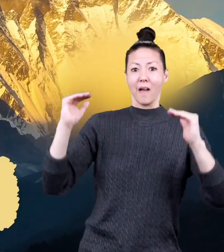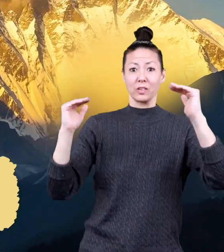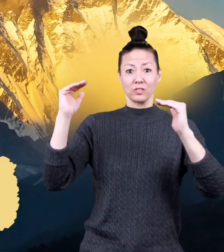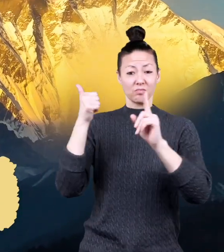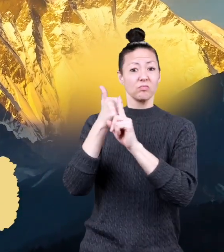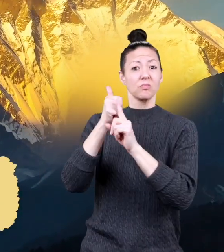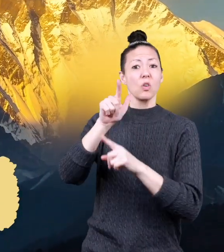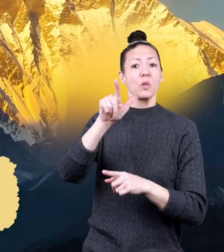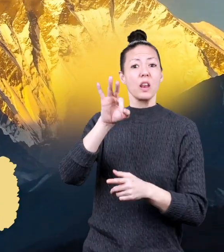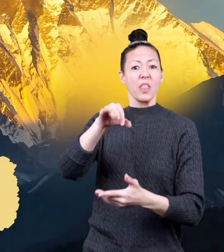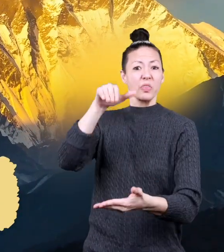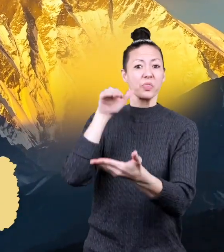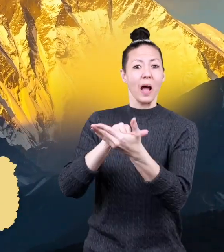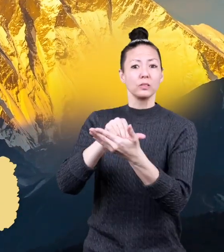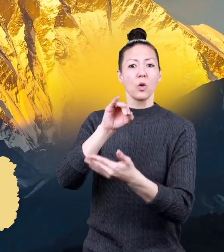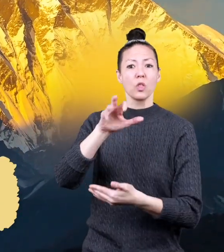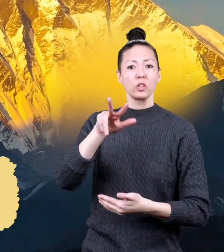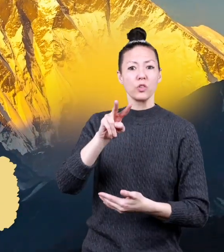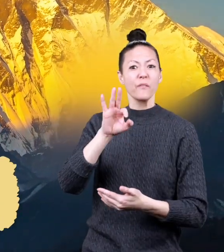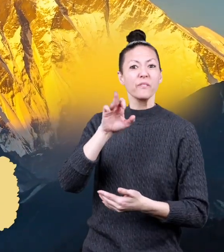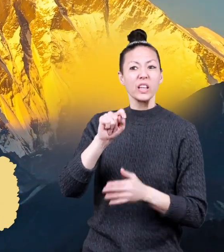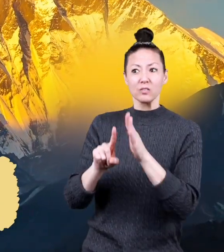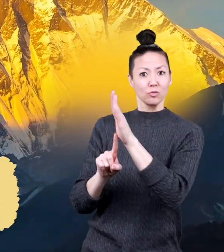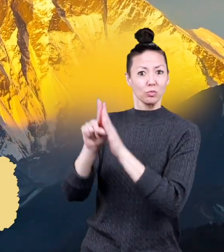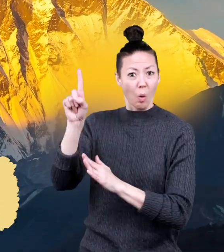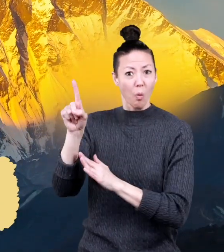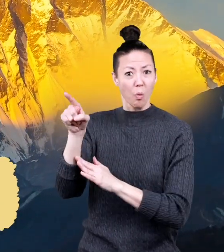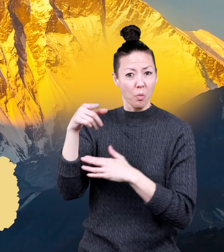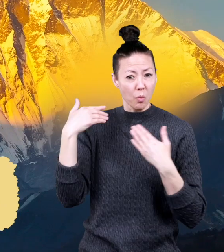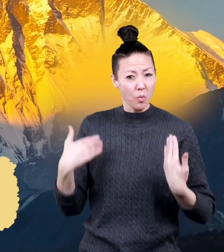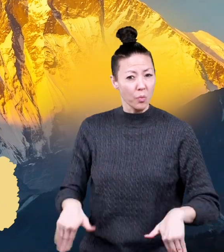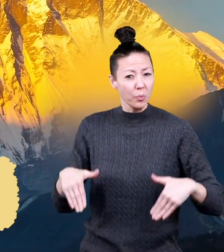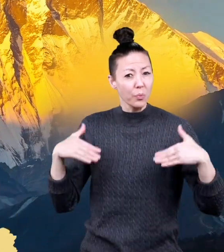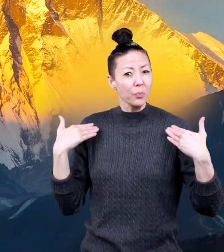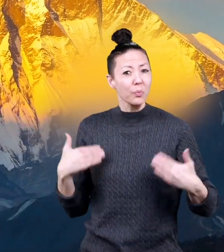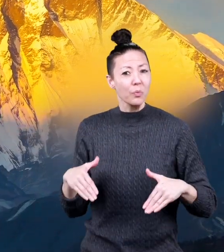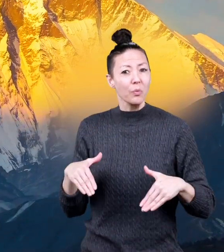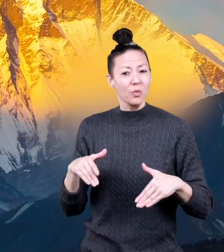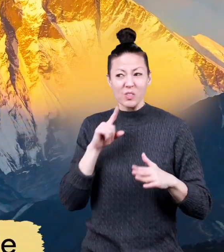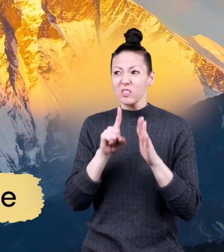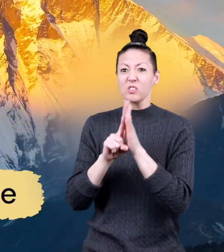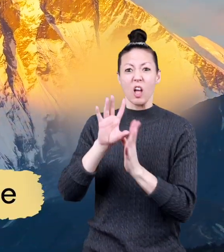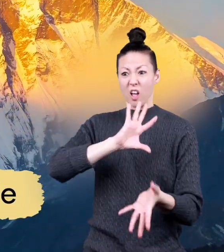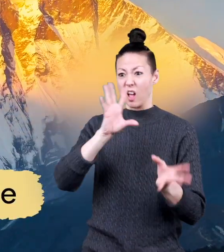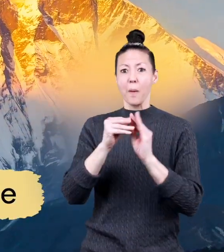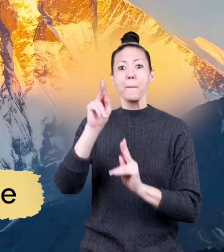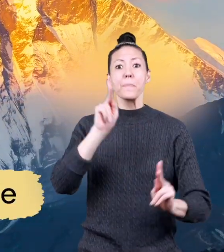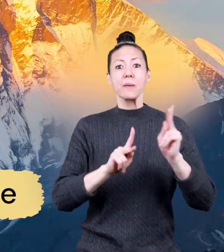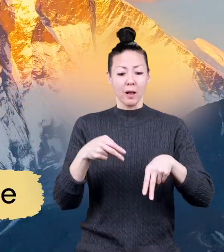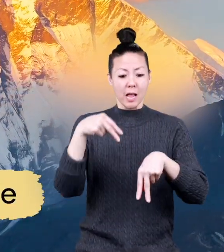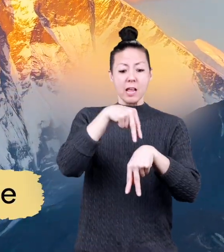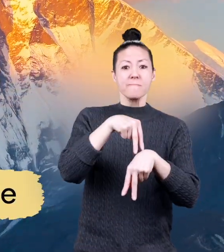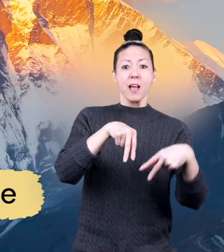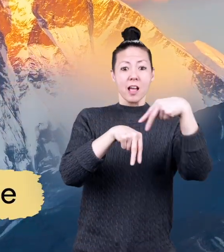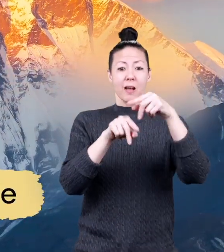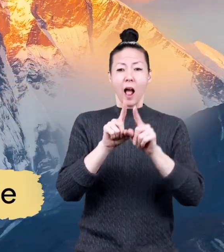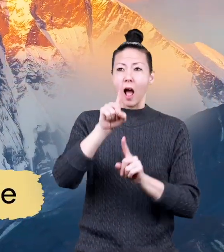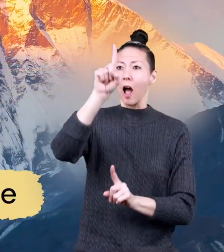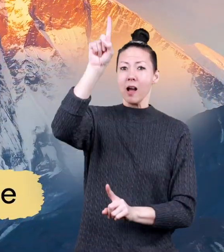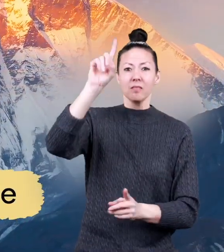height, is 29,032 feet. That's as tall as 48,000 people